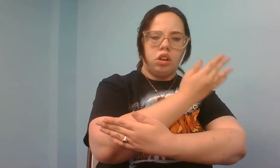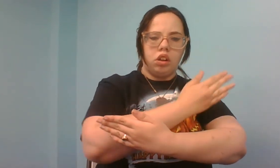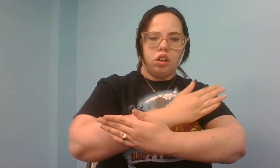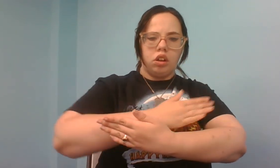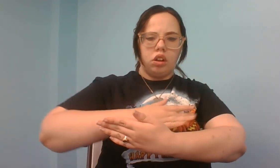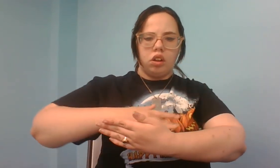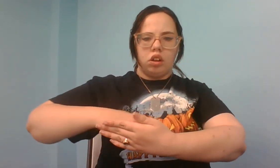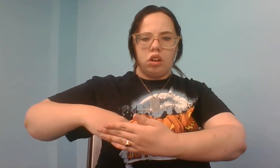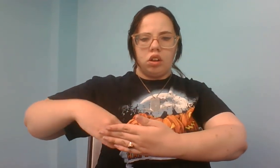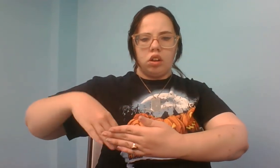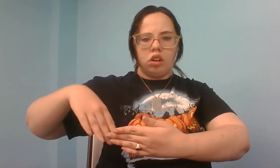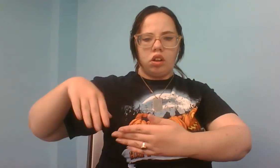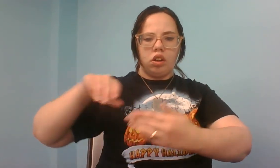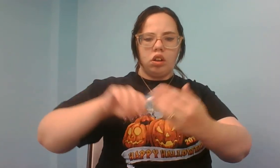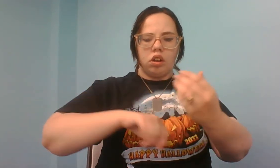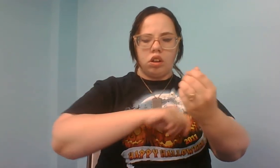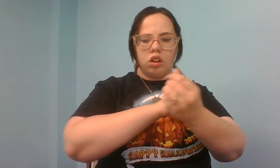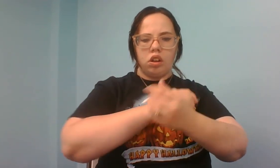Strange have happened to a stranger.